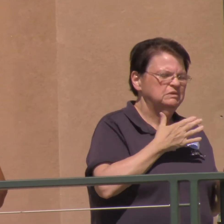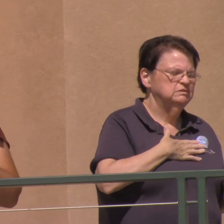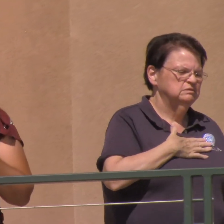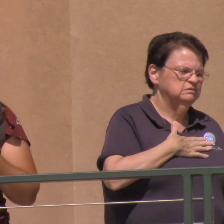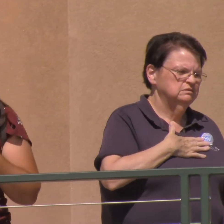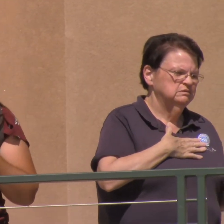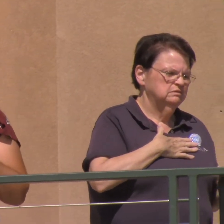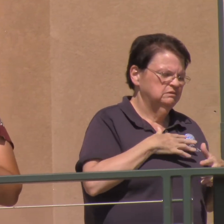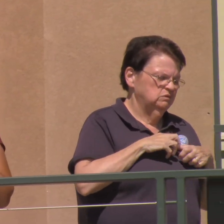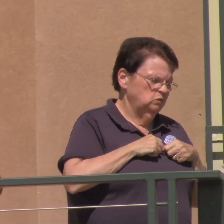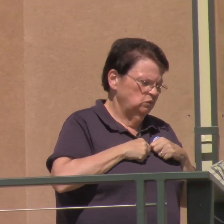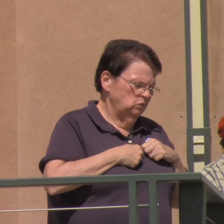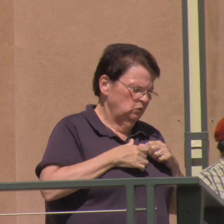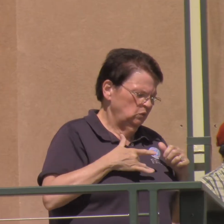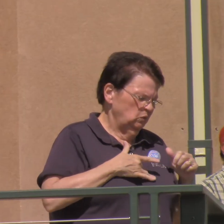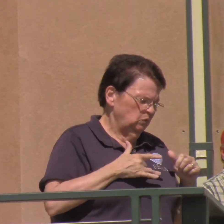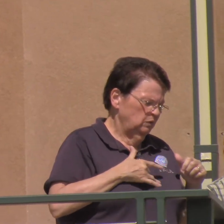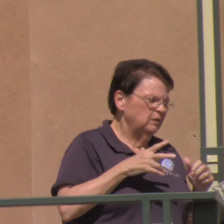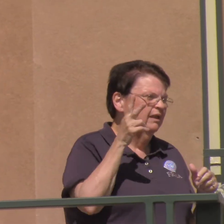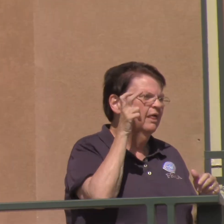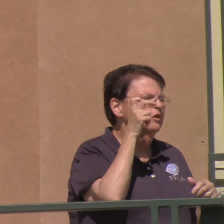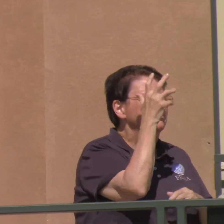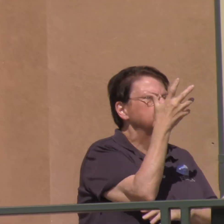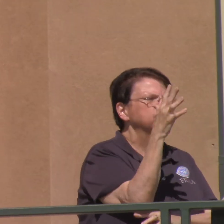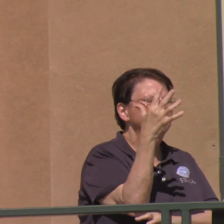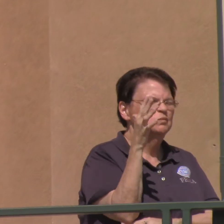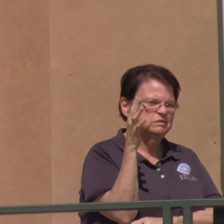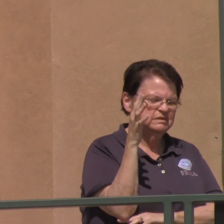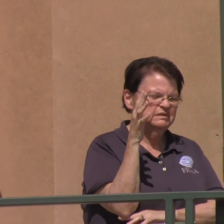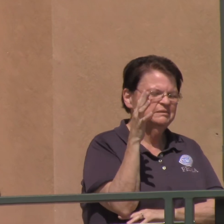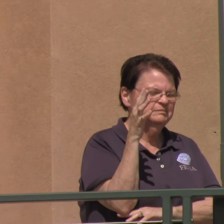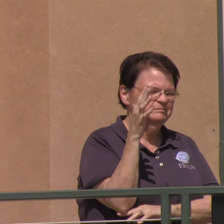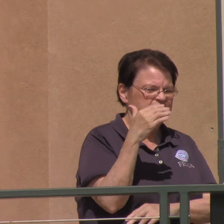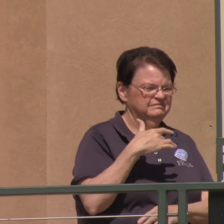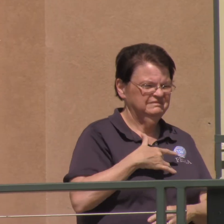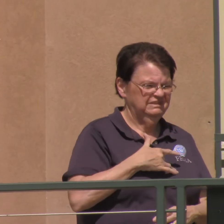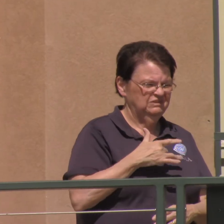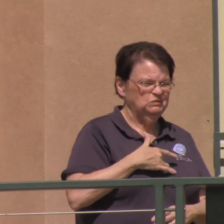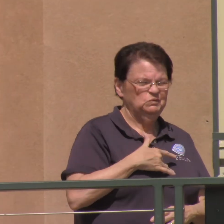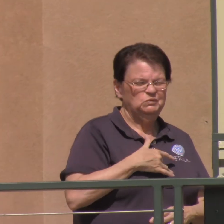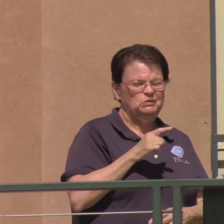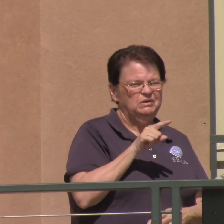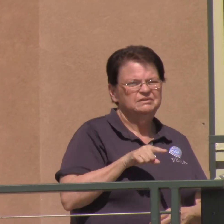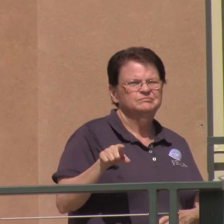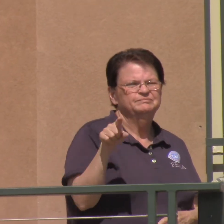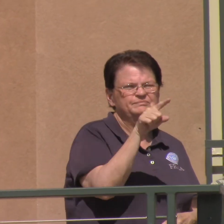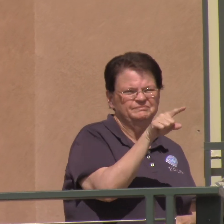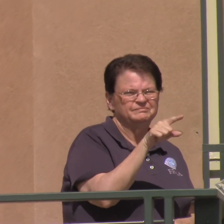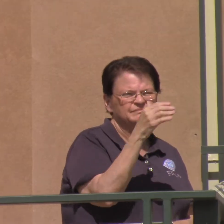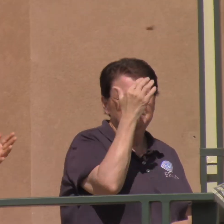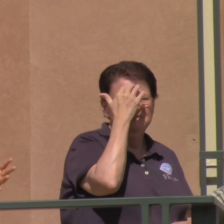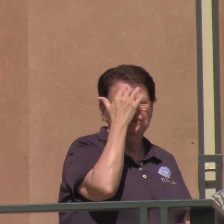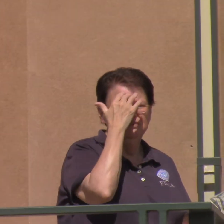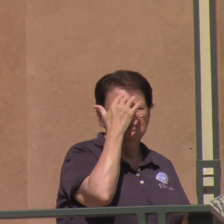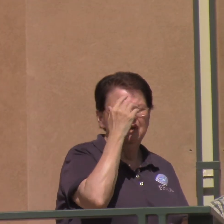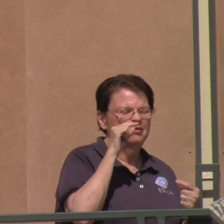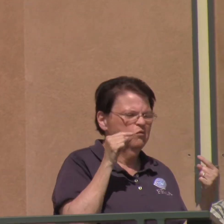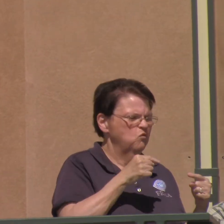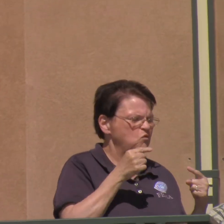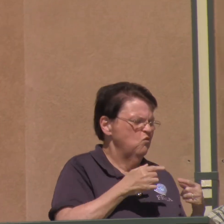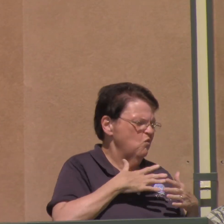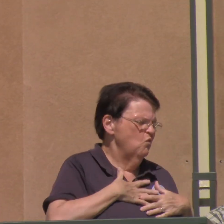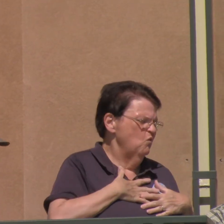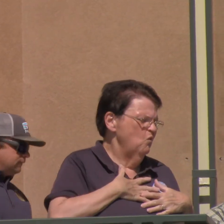I still get choked up when I hear about our forests, and my heart is with all of you. I know we're all hurting about the fire.